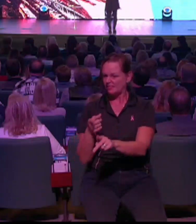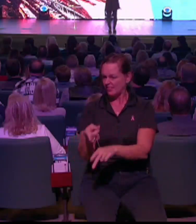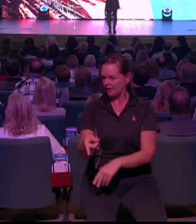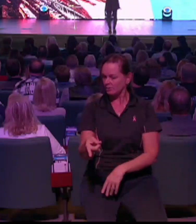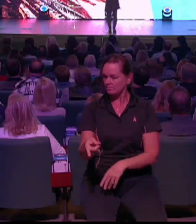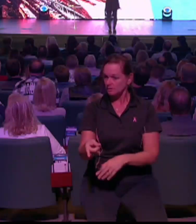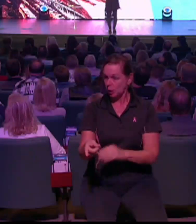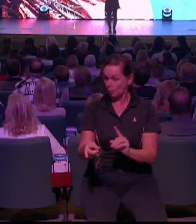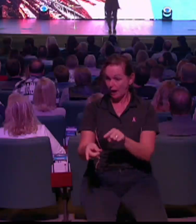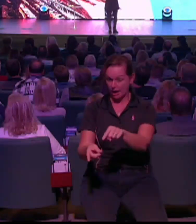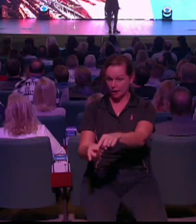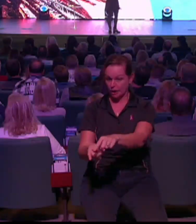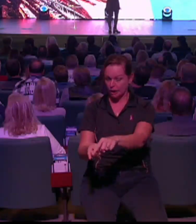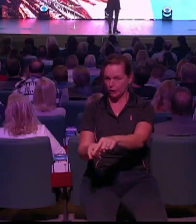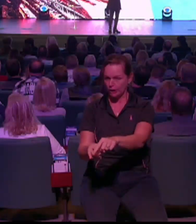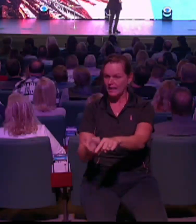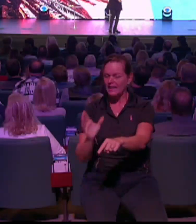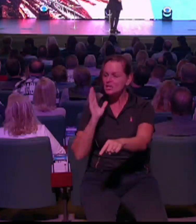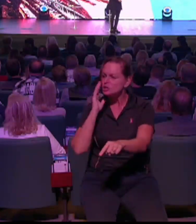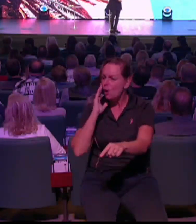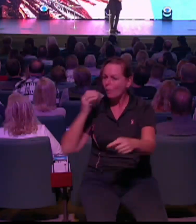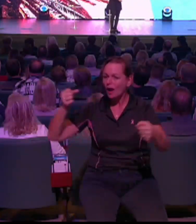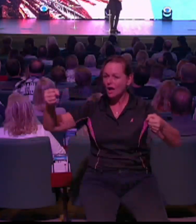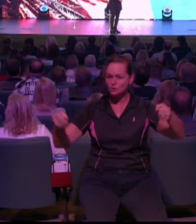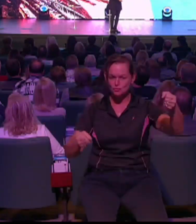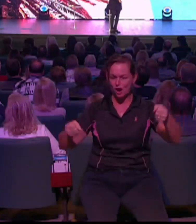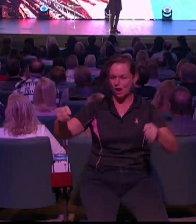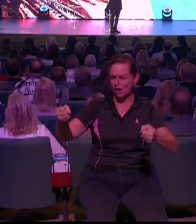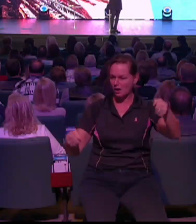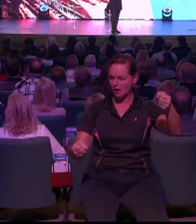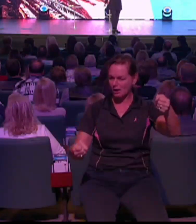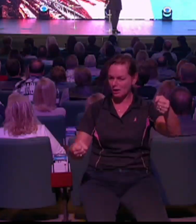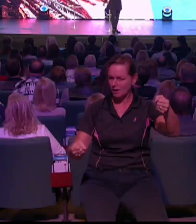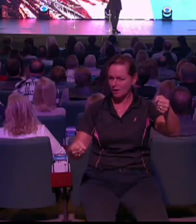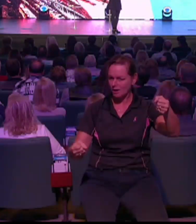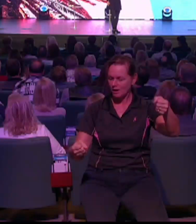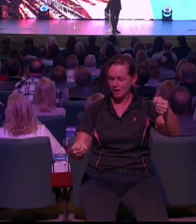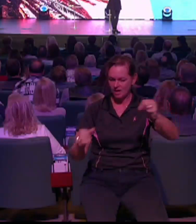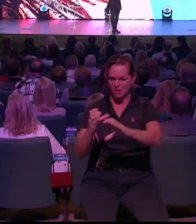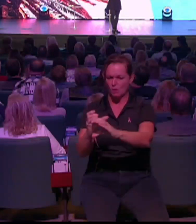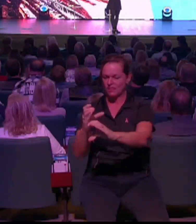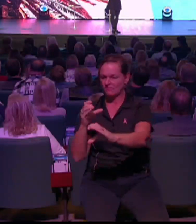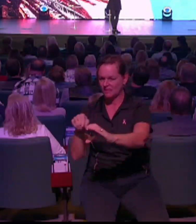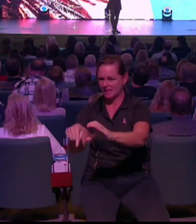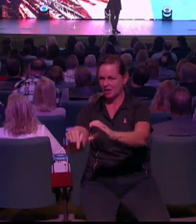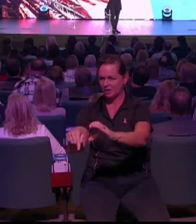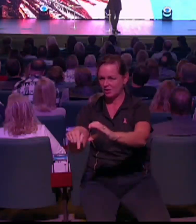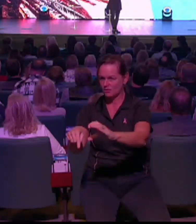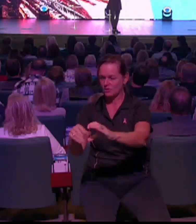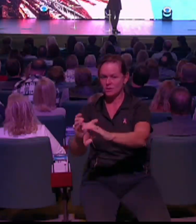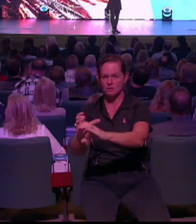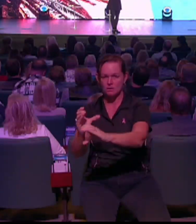Now, I met people that were living in containers that two years earlier were living in Mosul, making $500,000 a year.